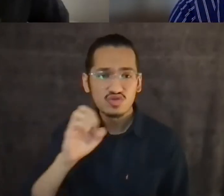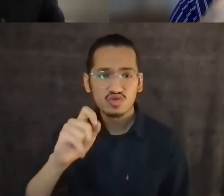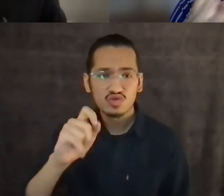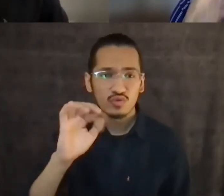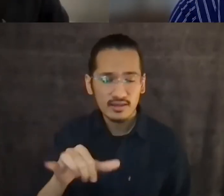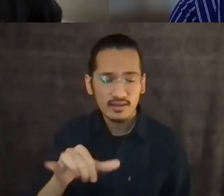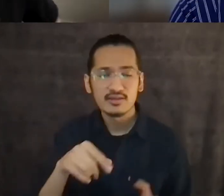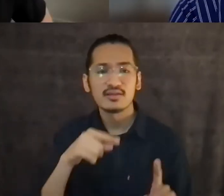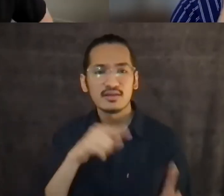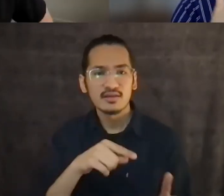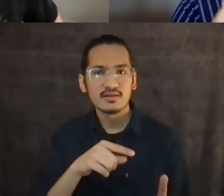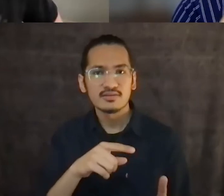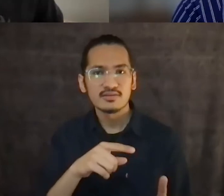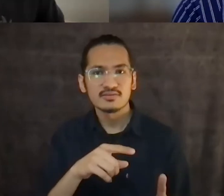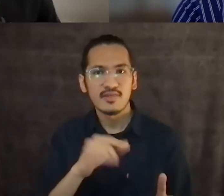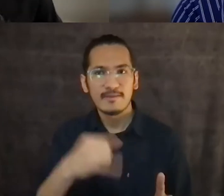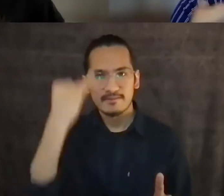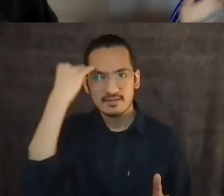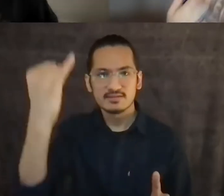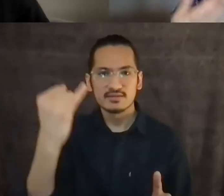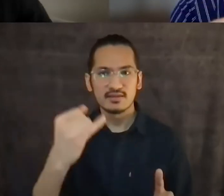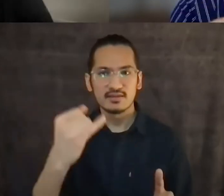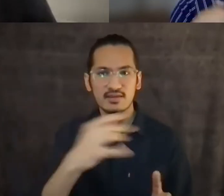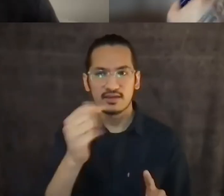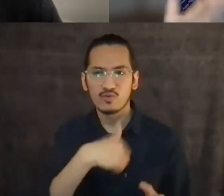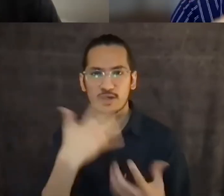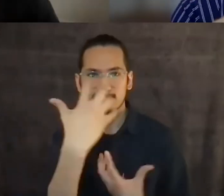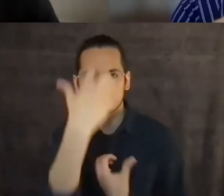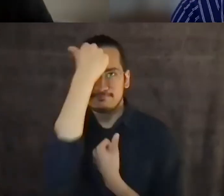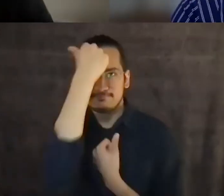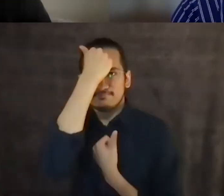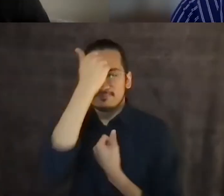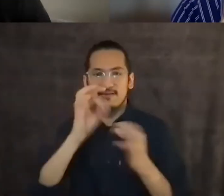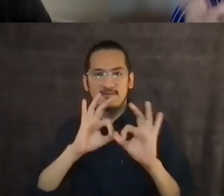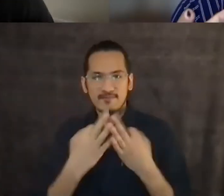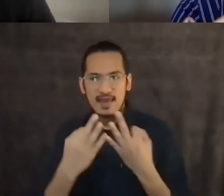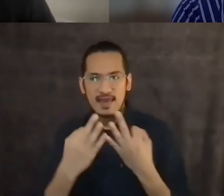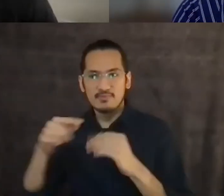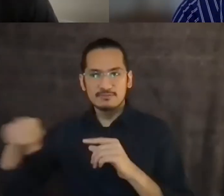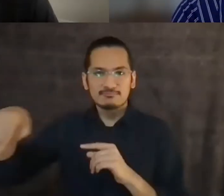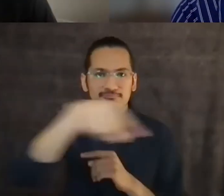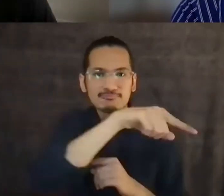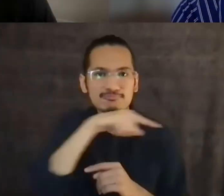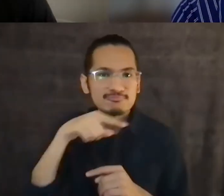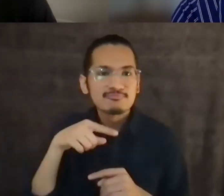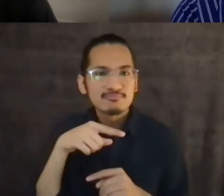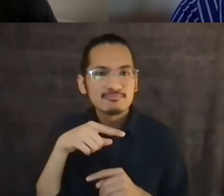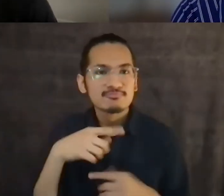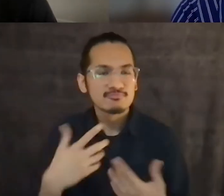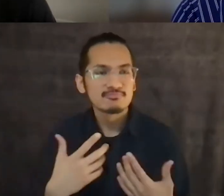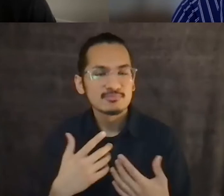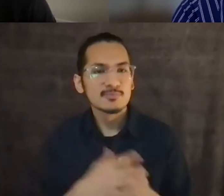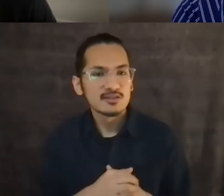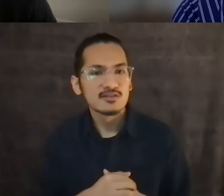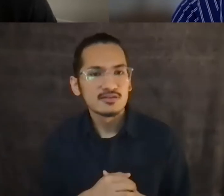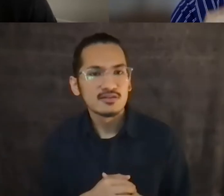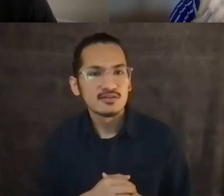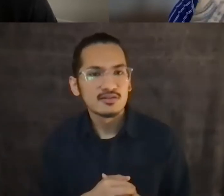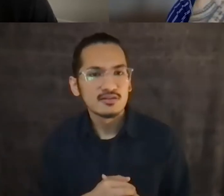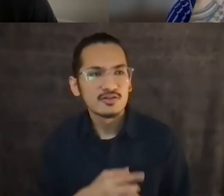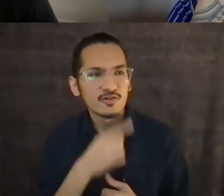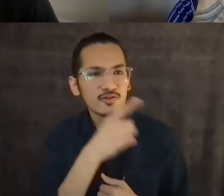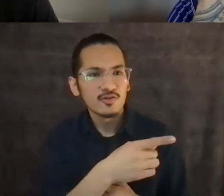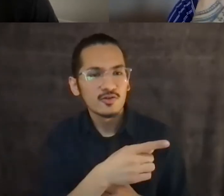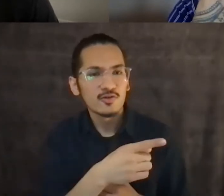We realize our families, our homes, our communities, and above all nation. Um, and you have cited